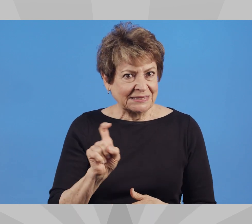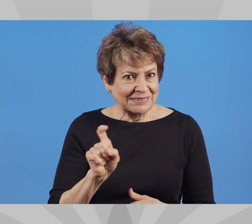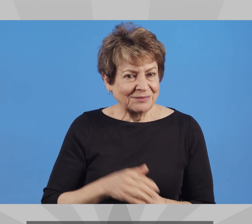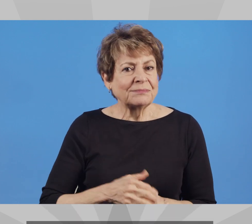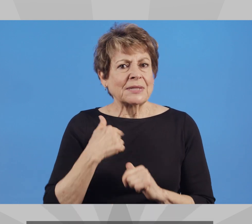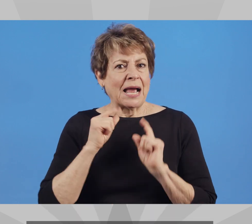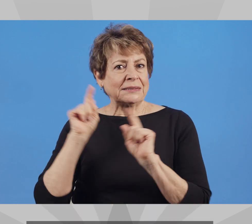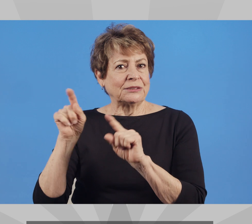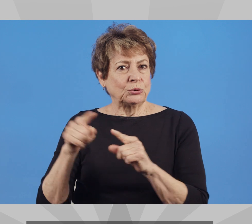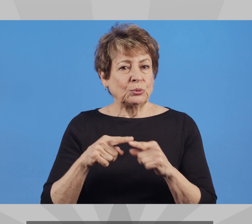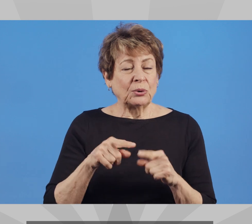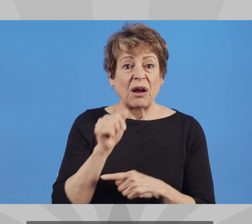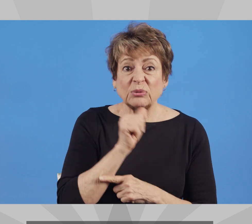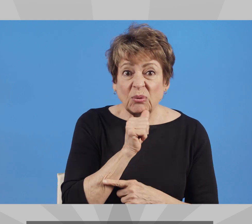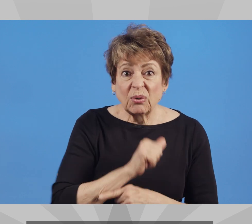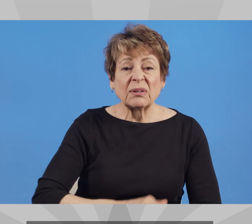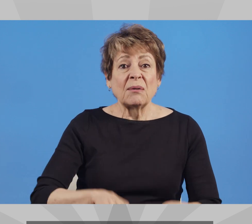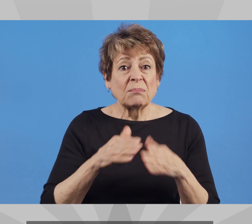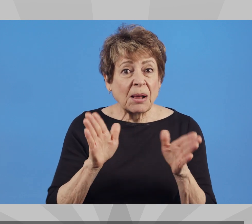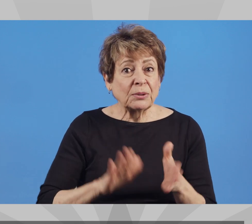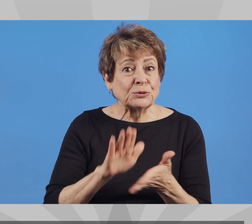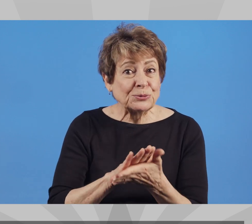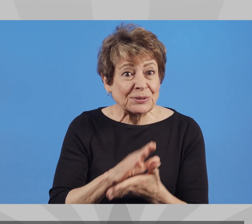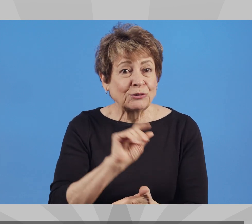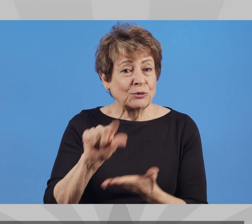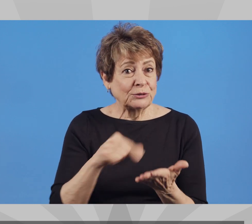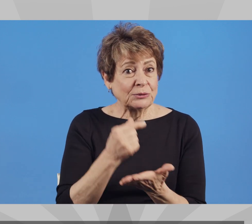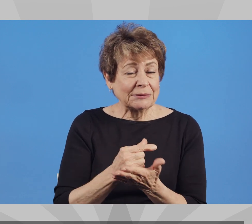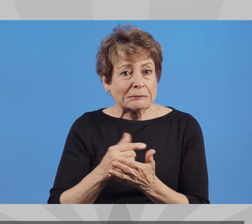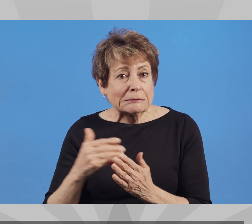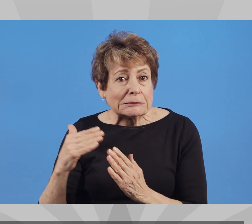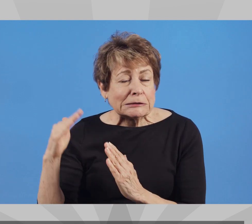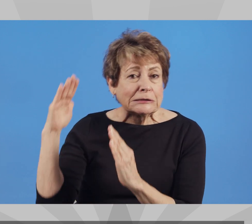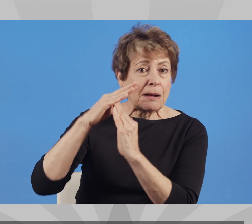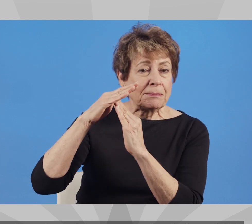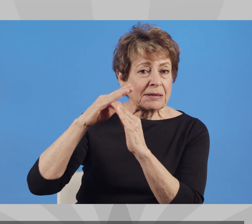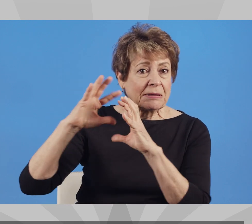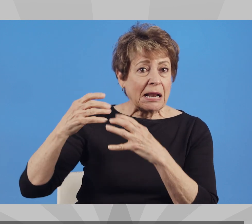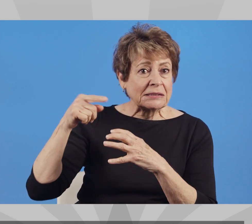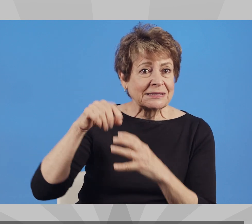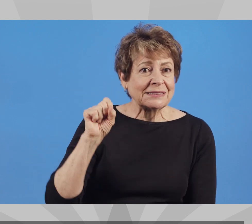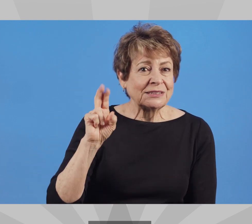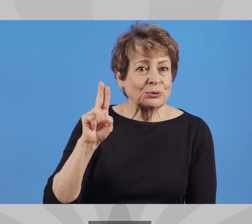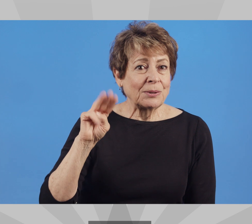I attended Arizona public schools and graduated summa cum laude from ASU.